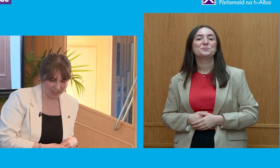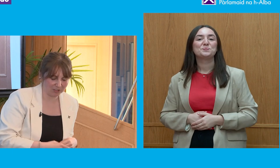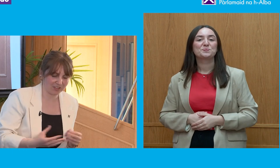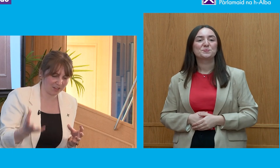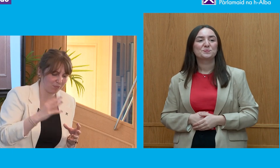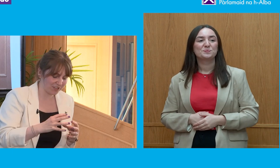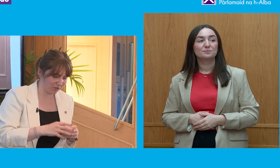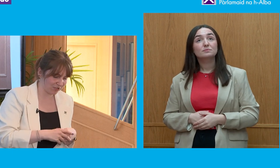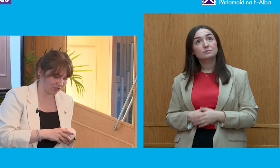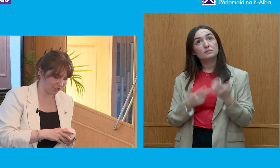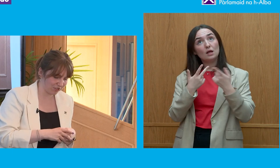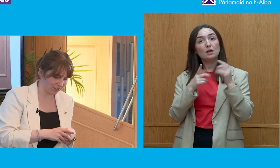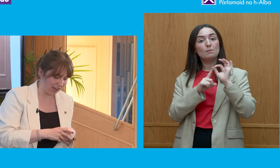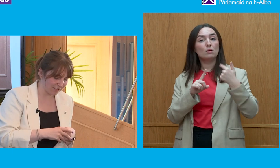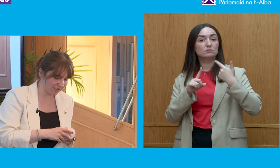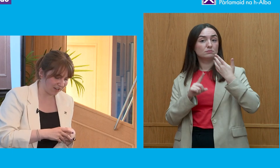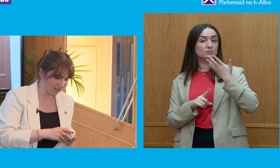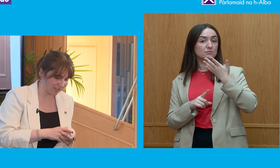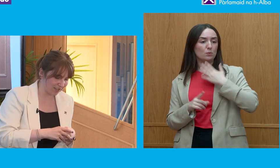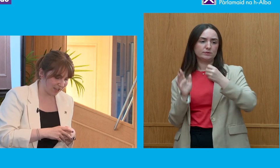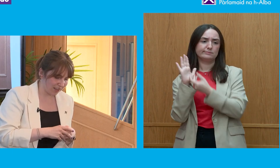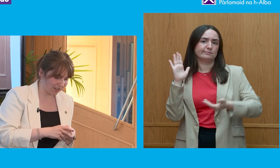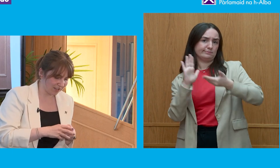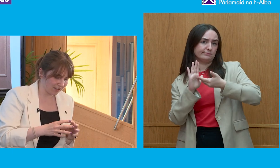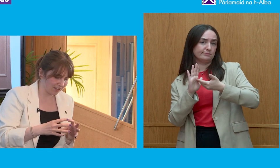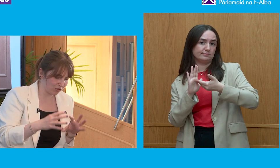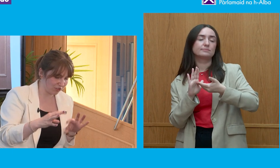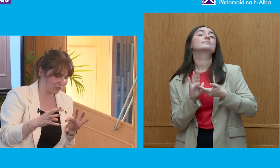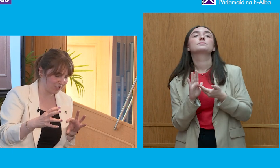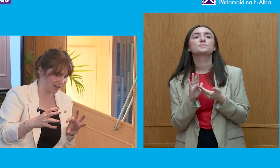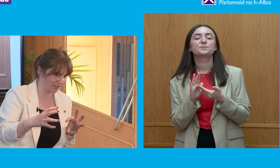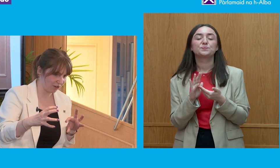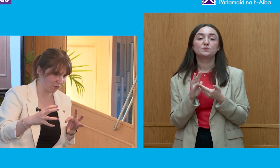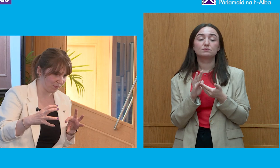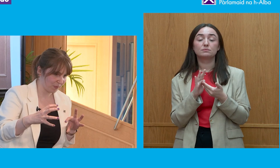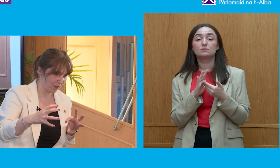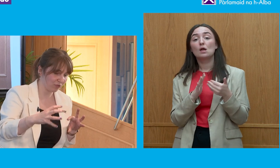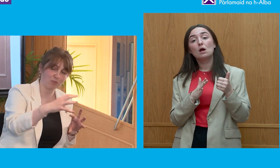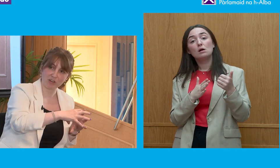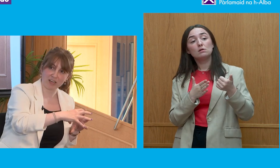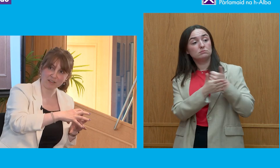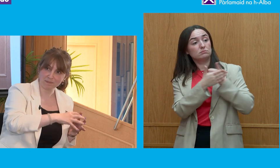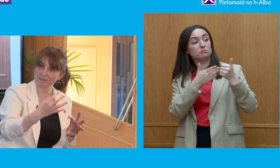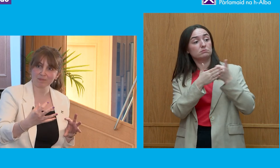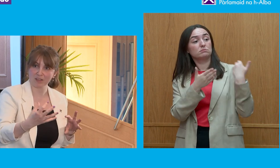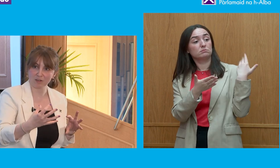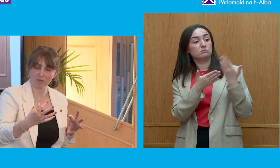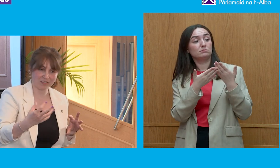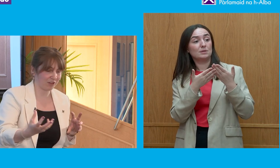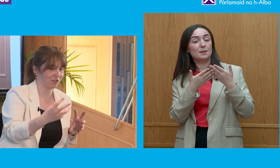Yeah. Another point I wanted to add to that is that traditional media is now also more online.